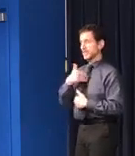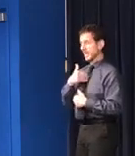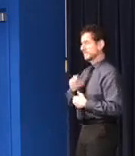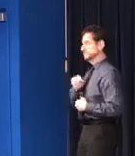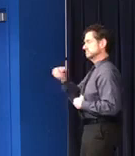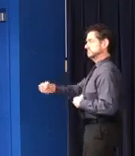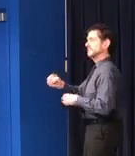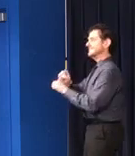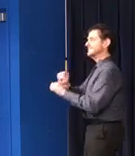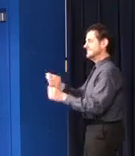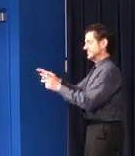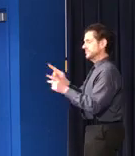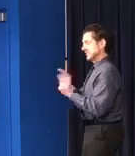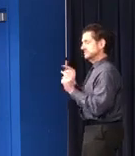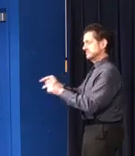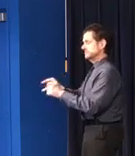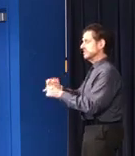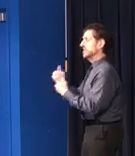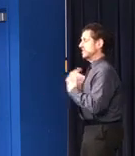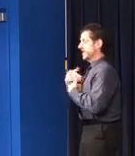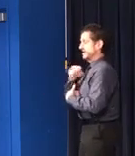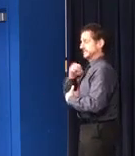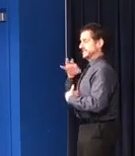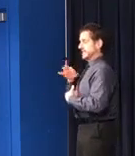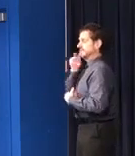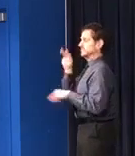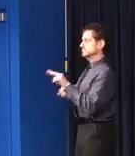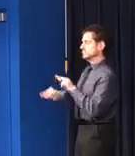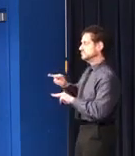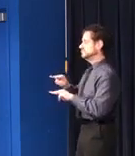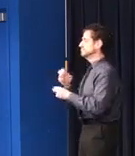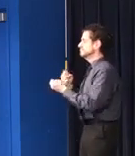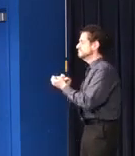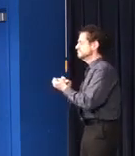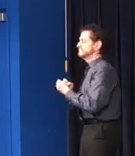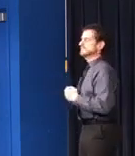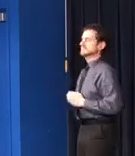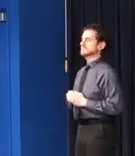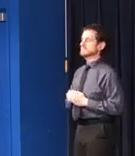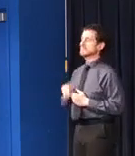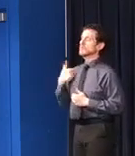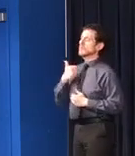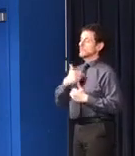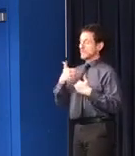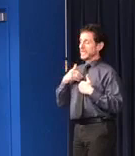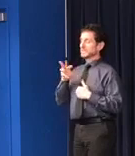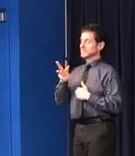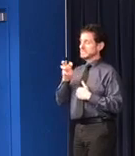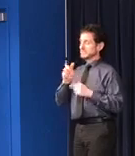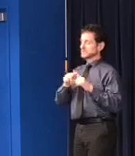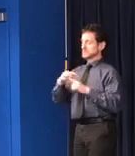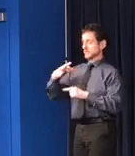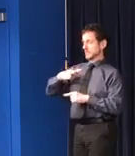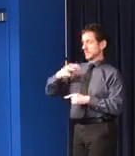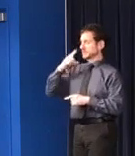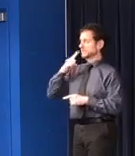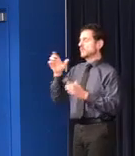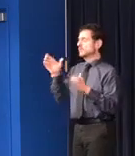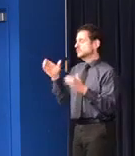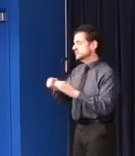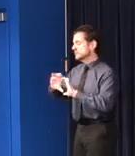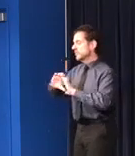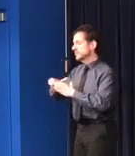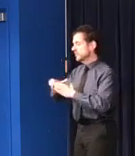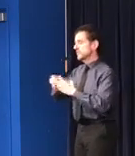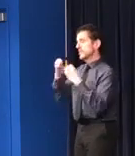I'm proud to say that we've received more than 600 applications for small group emergency childcare